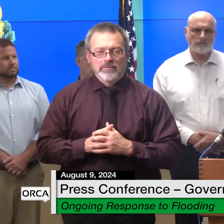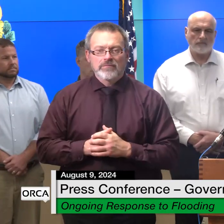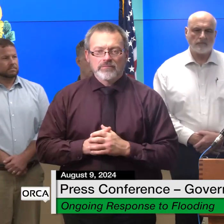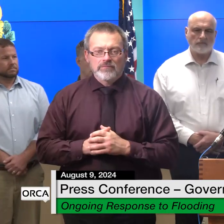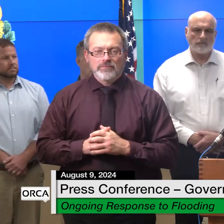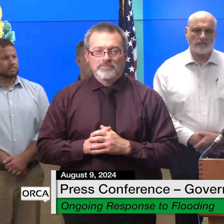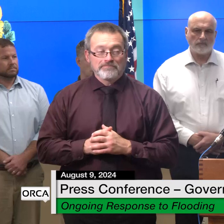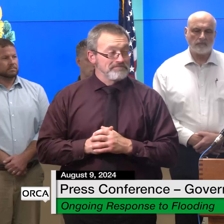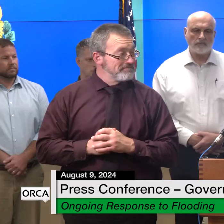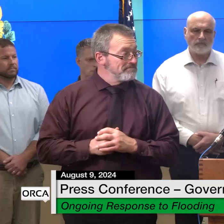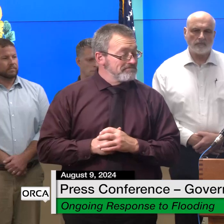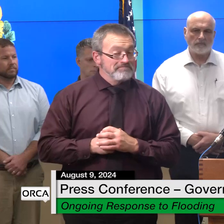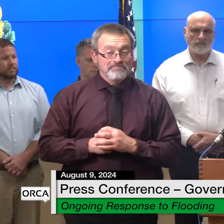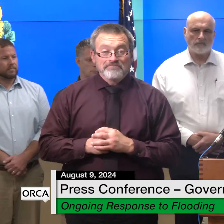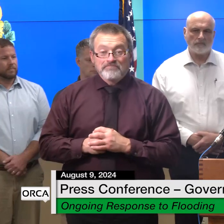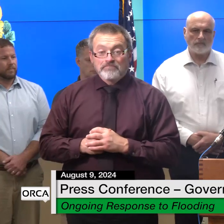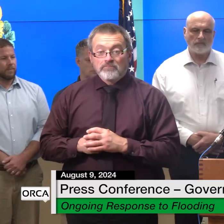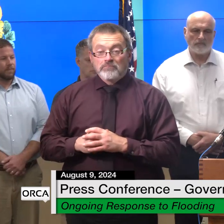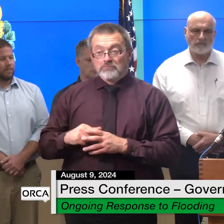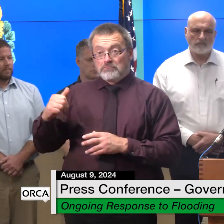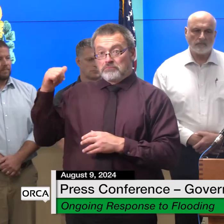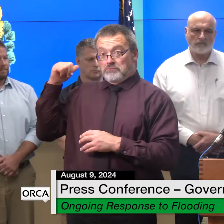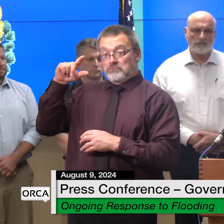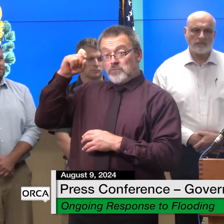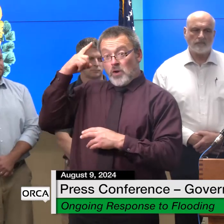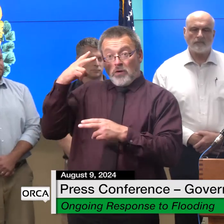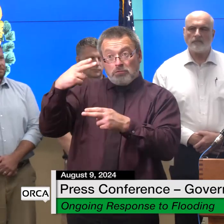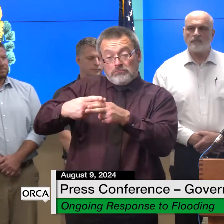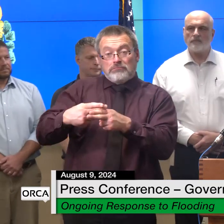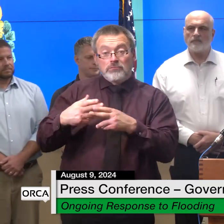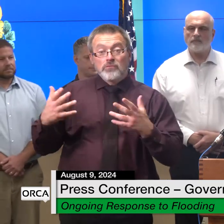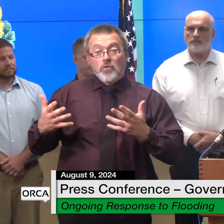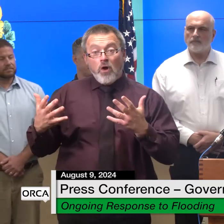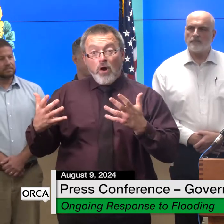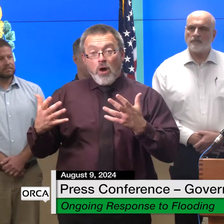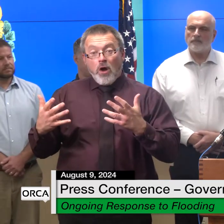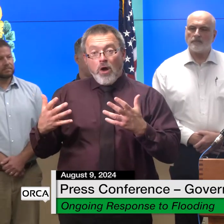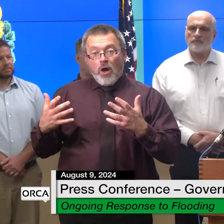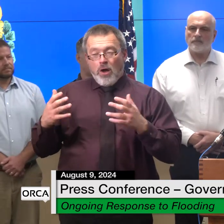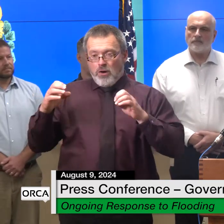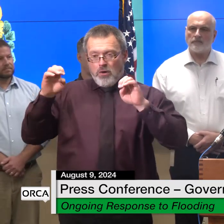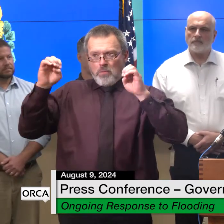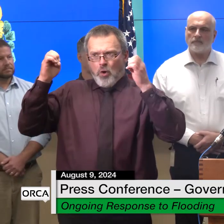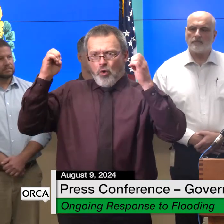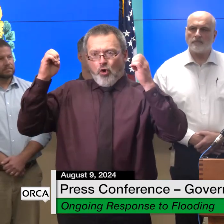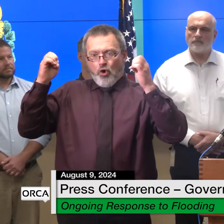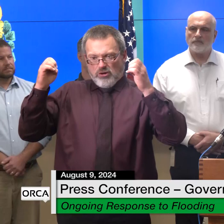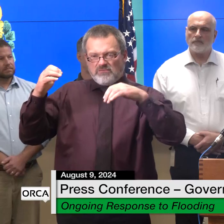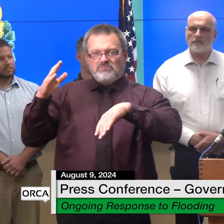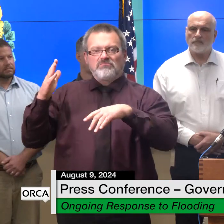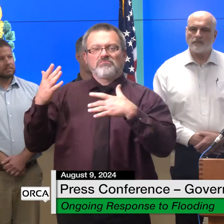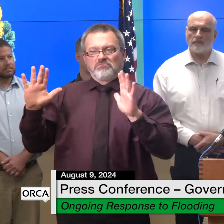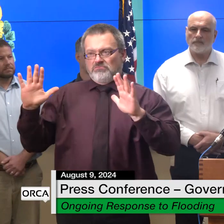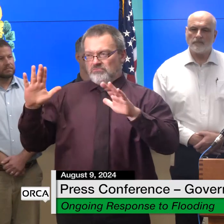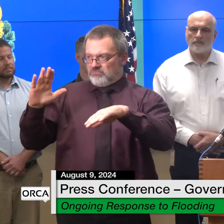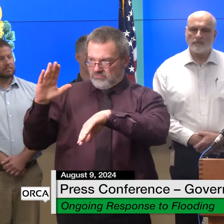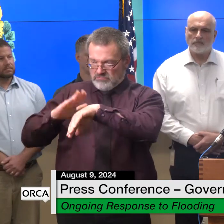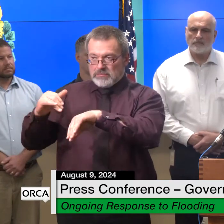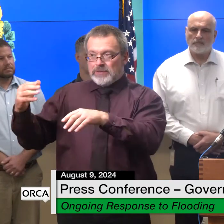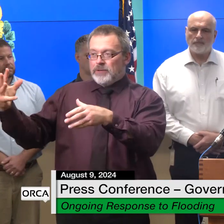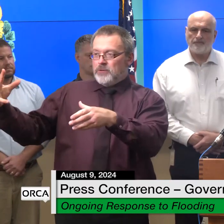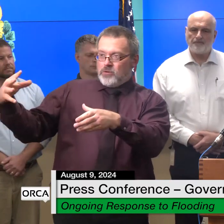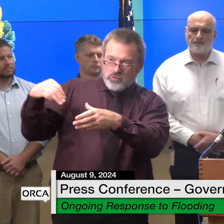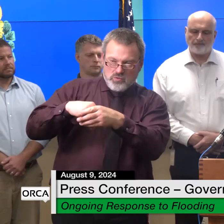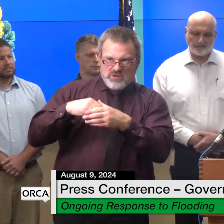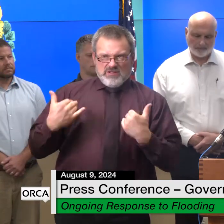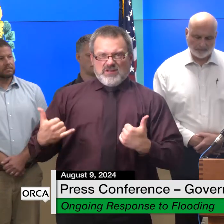the governor mentioned that this week we amended the open state of emergency to include impacts from debbie this will allow us